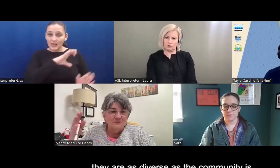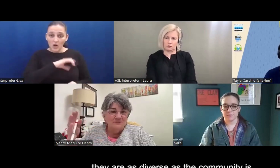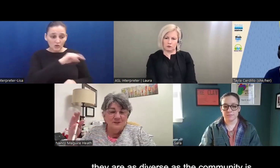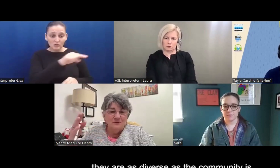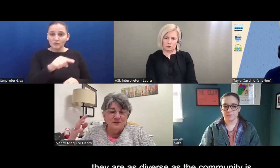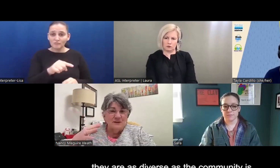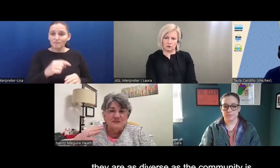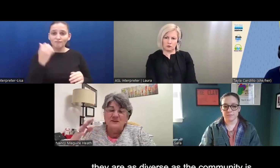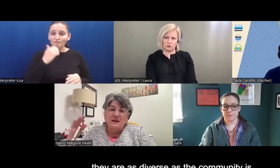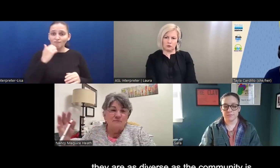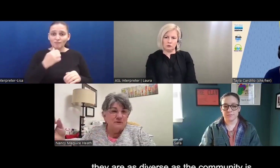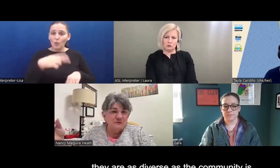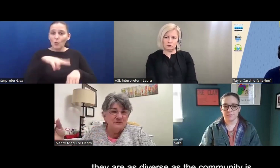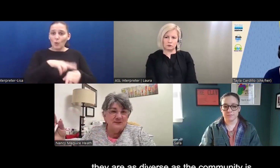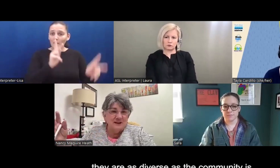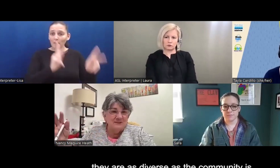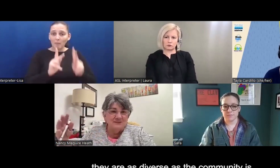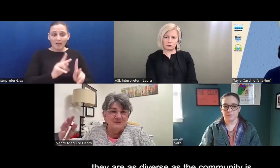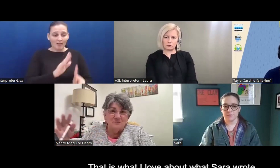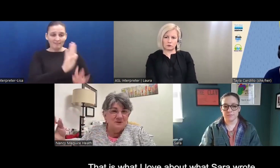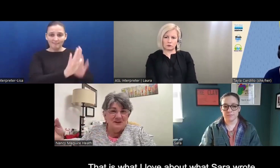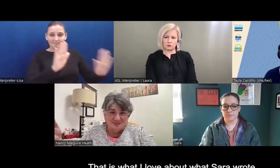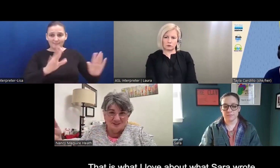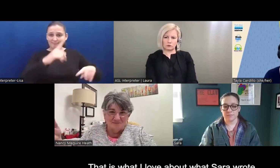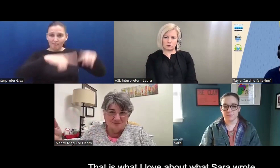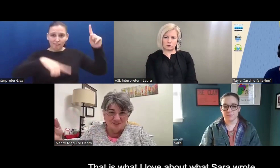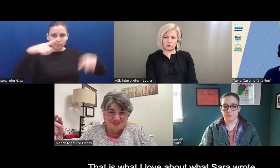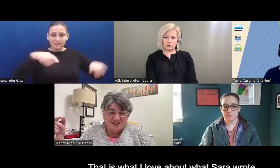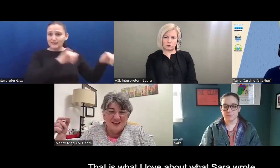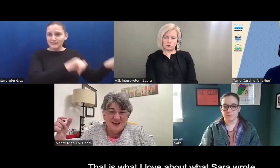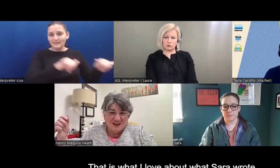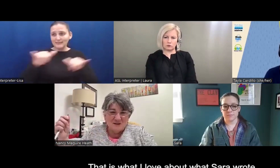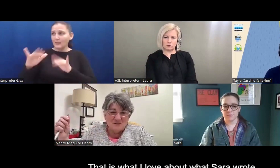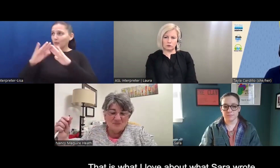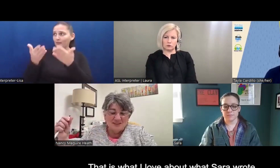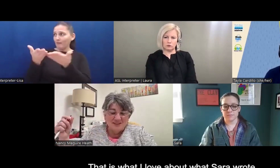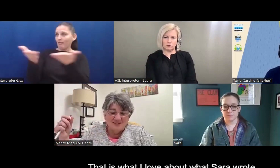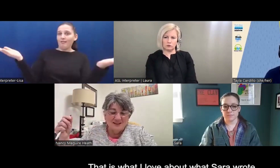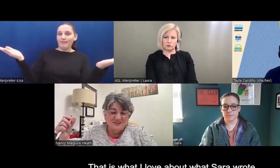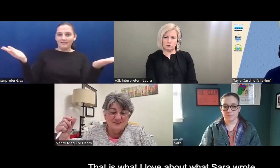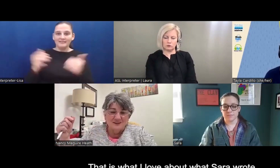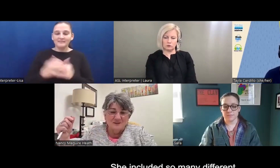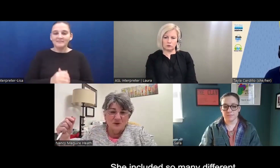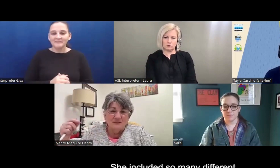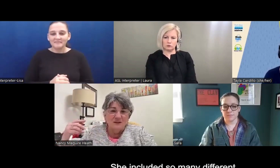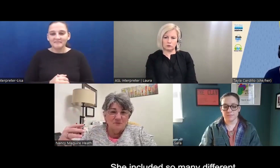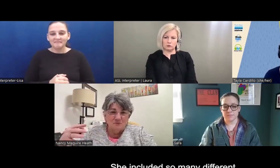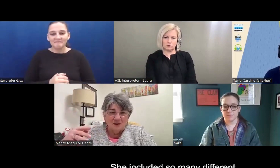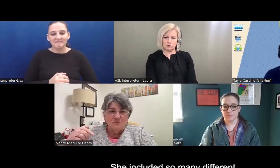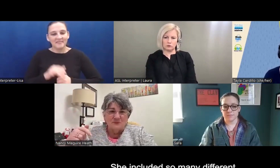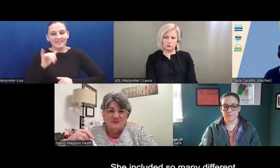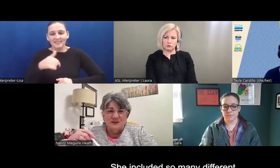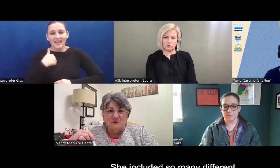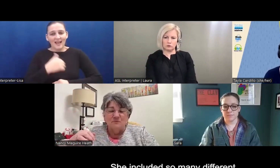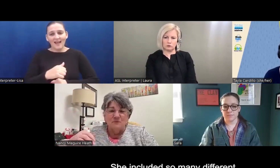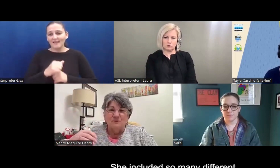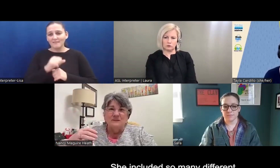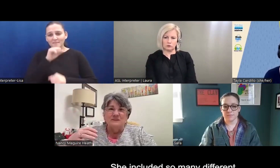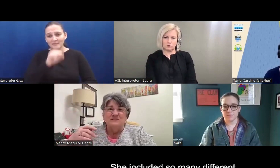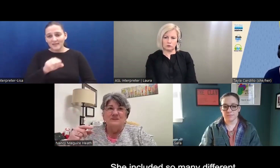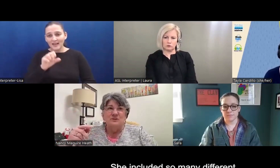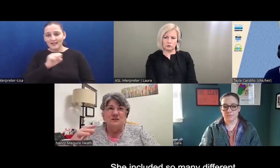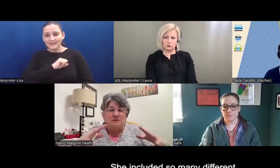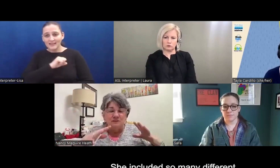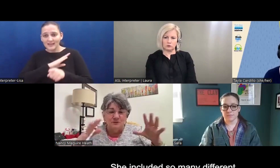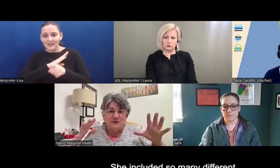all, you know, they're as diverse as the community is diverse. And that's what I love about what Sarah wrote,